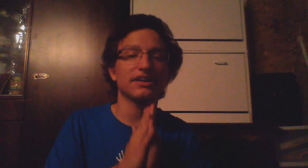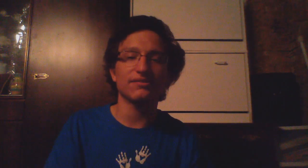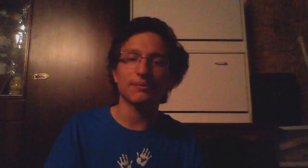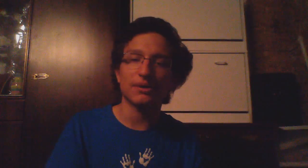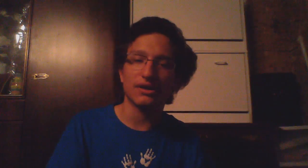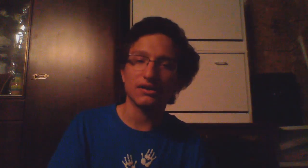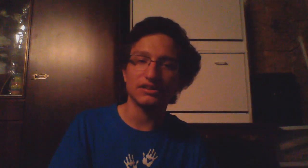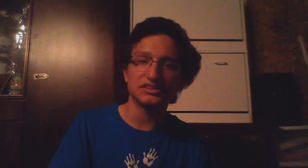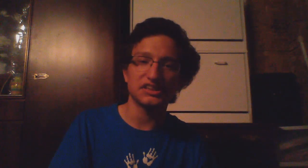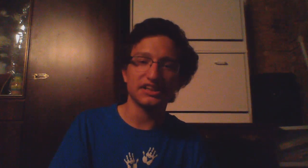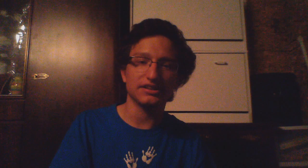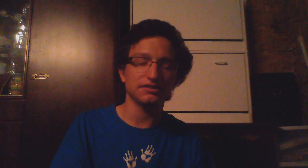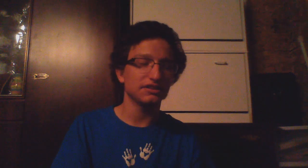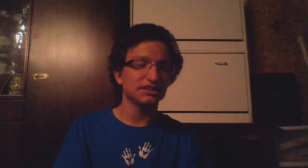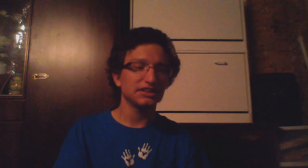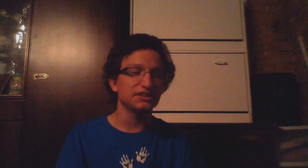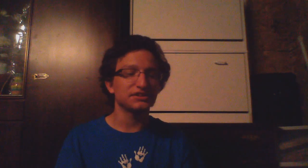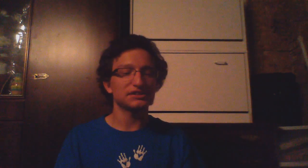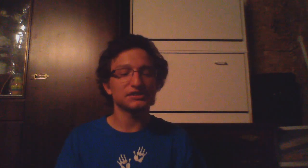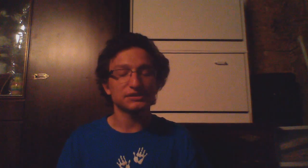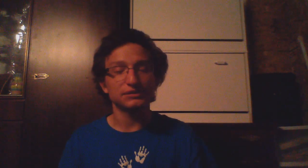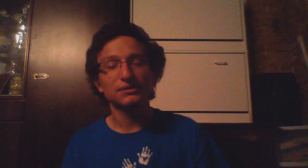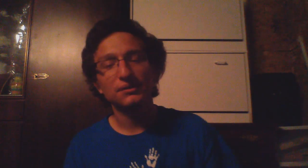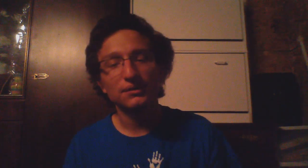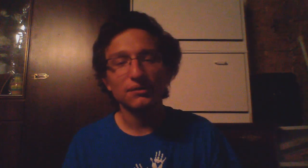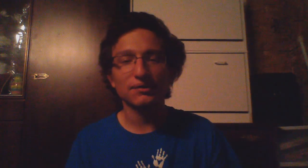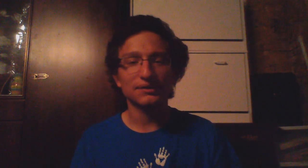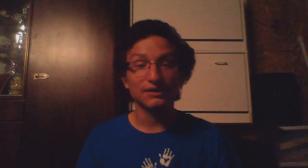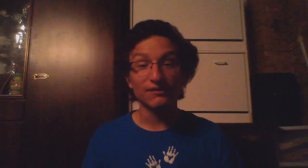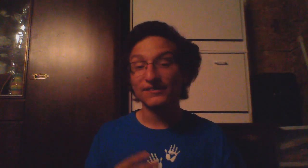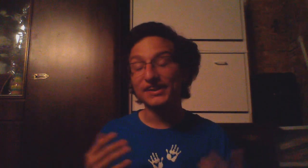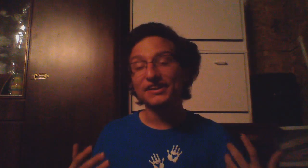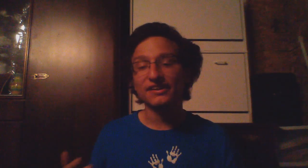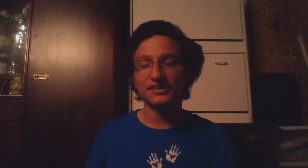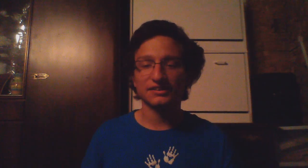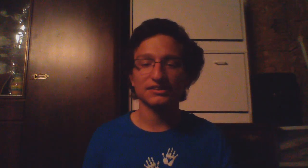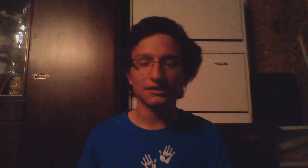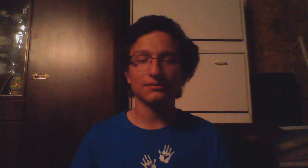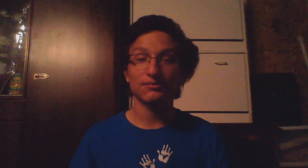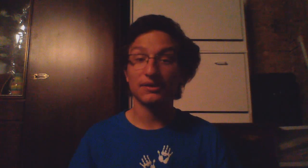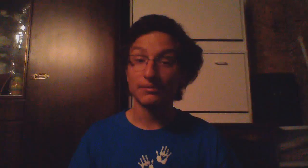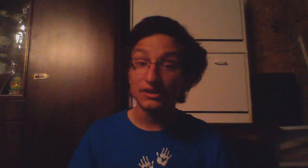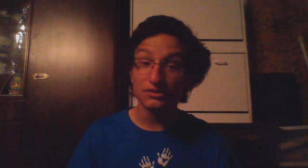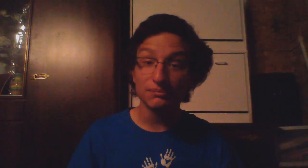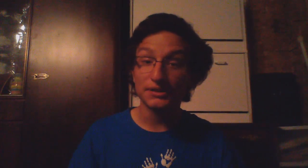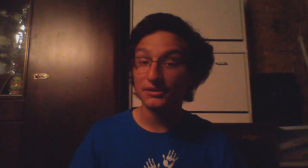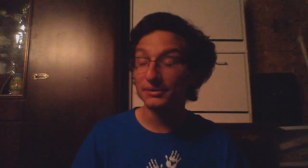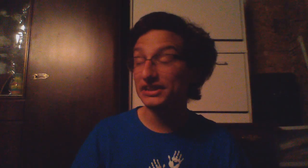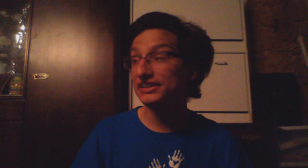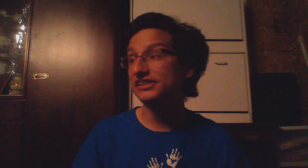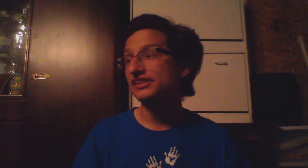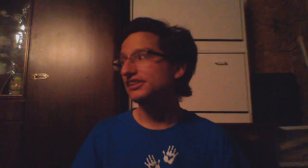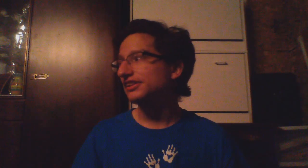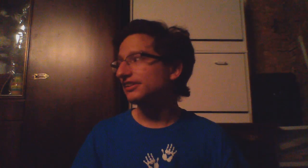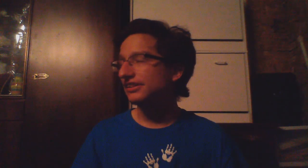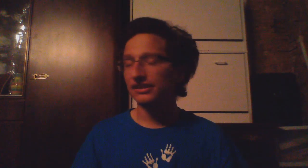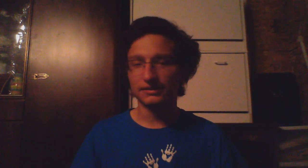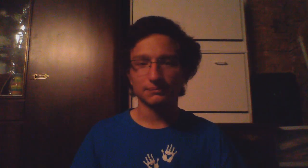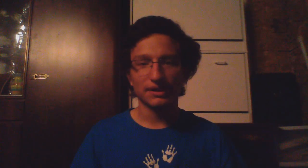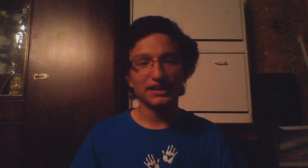give them hugs and kisses and all the lovely things that family should be doing um I